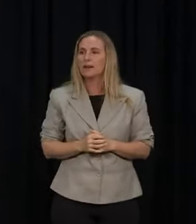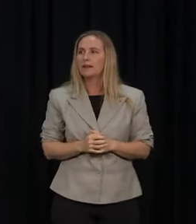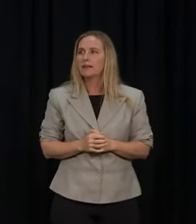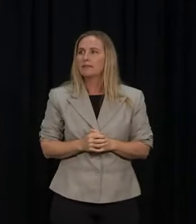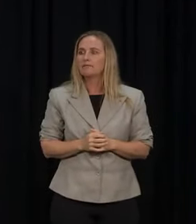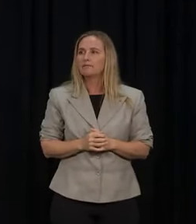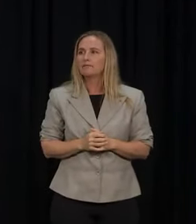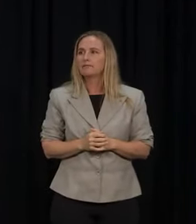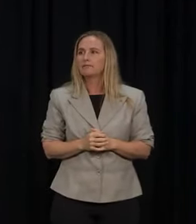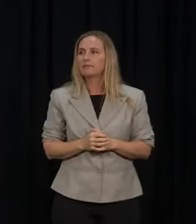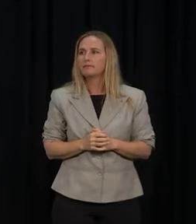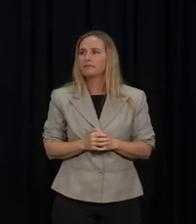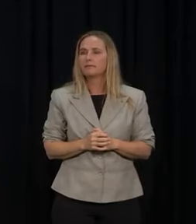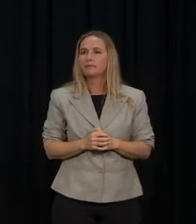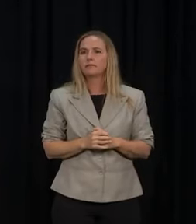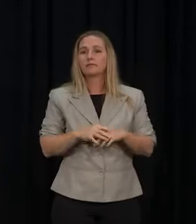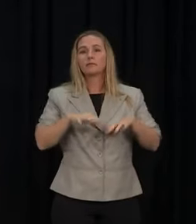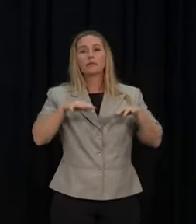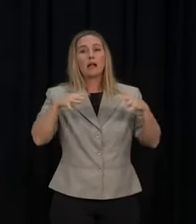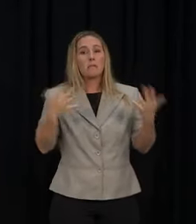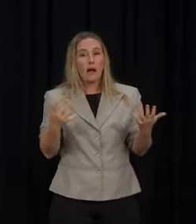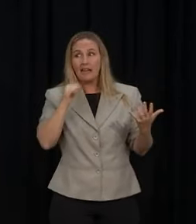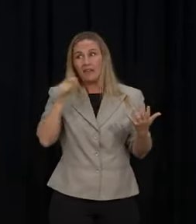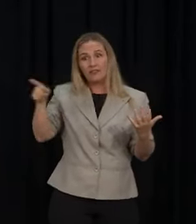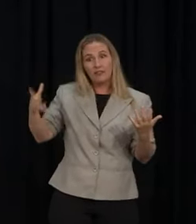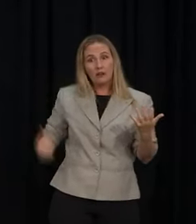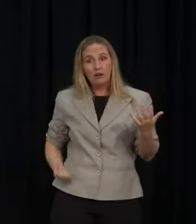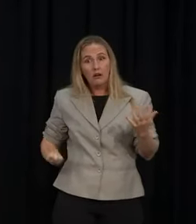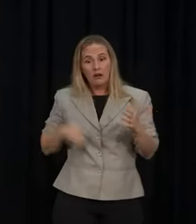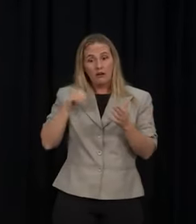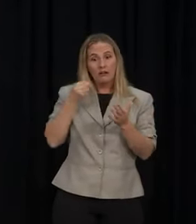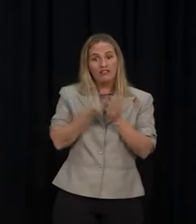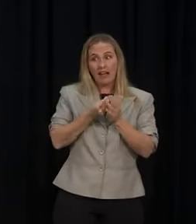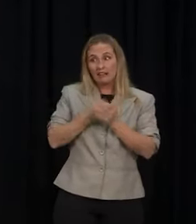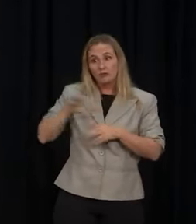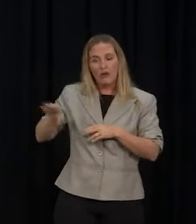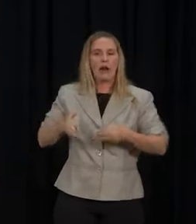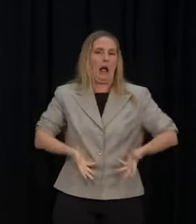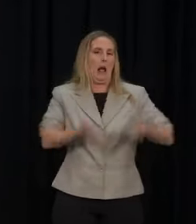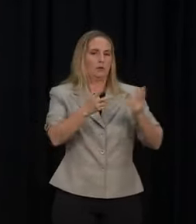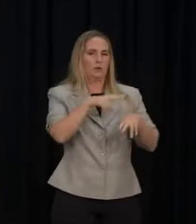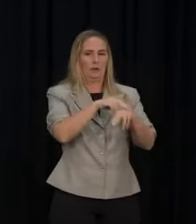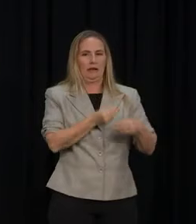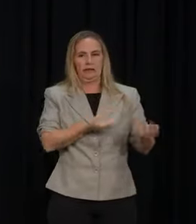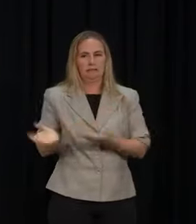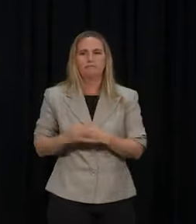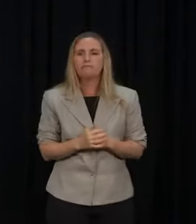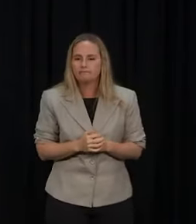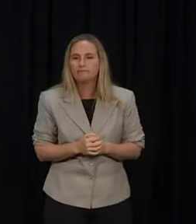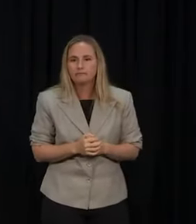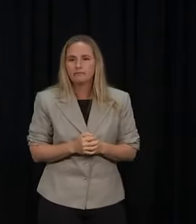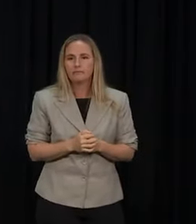whether or not there's particular sources of funding that should be focused on that would still be a matter for the police. This is,